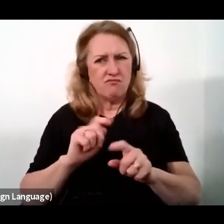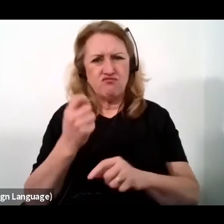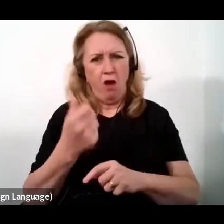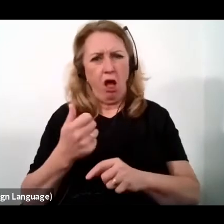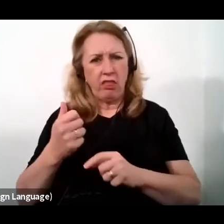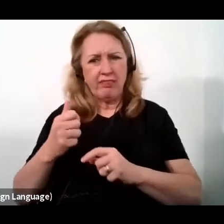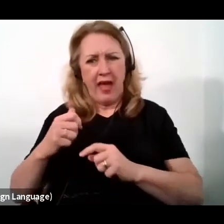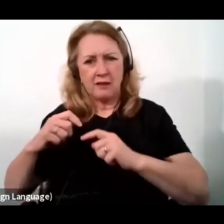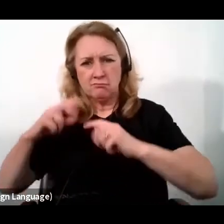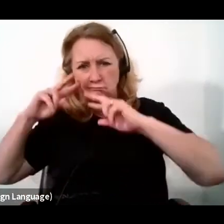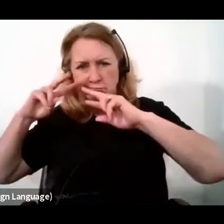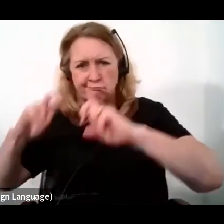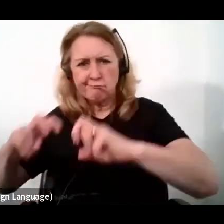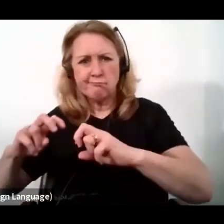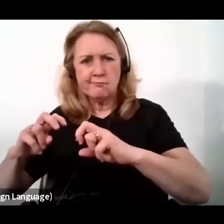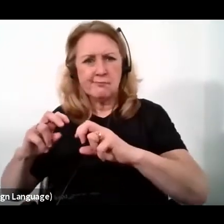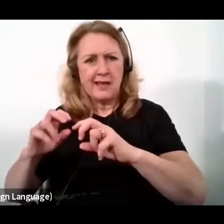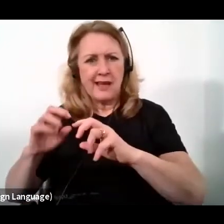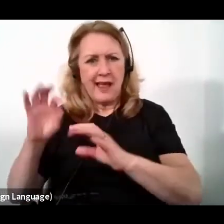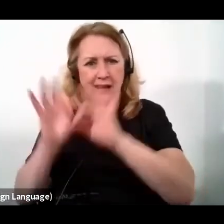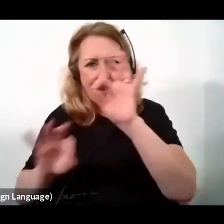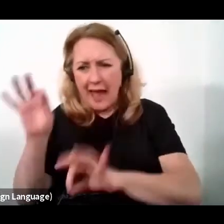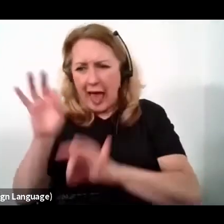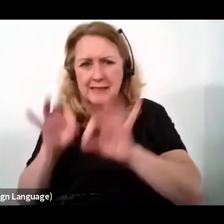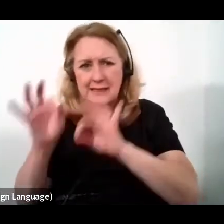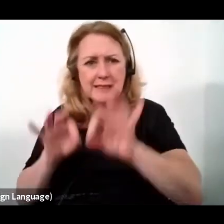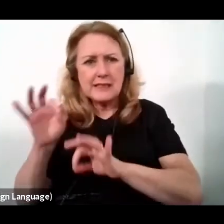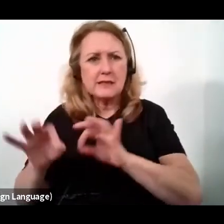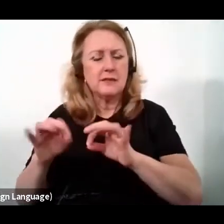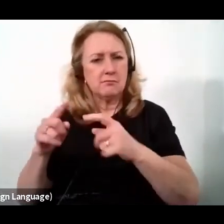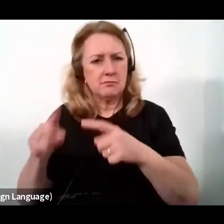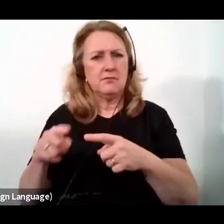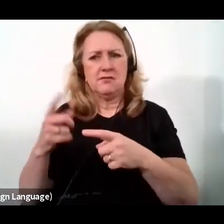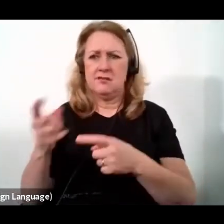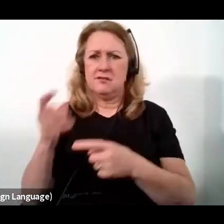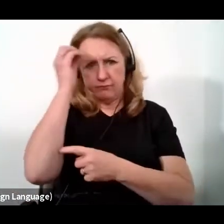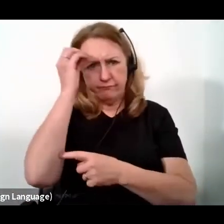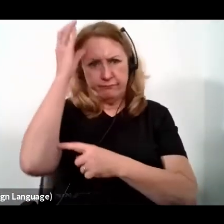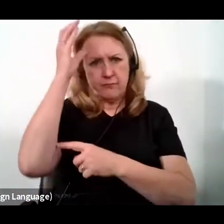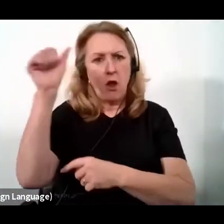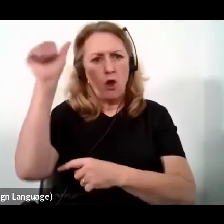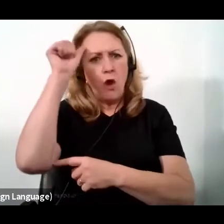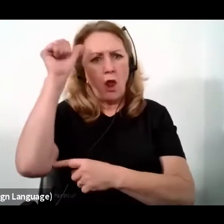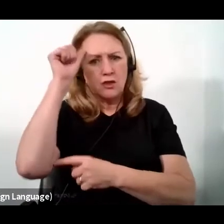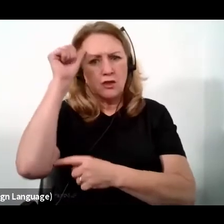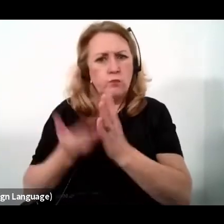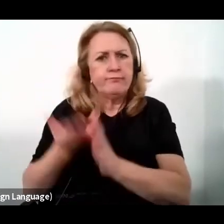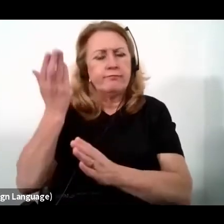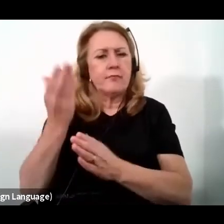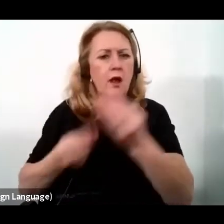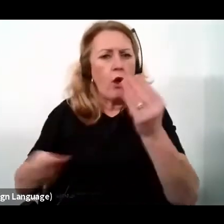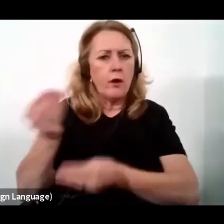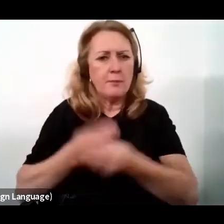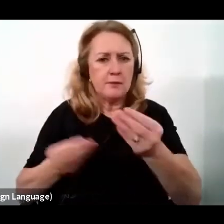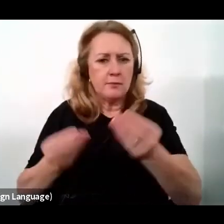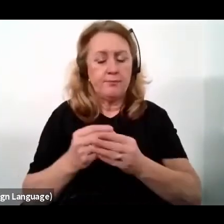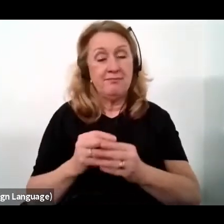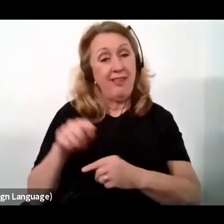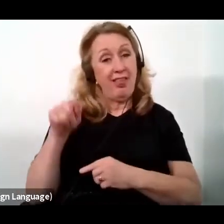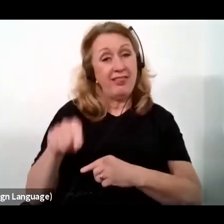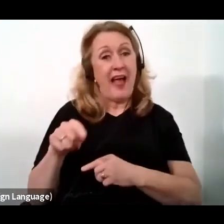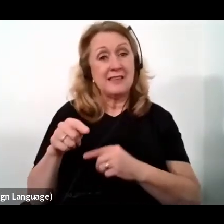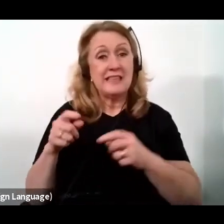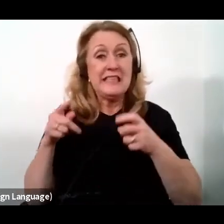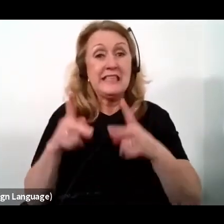and thinking that is needed to succeed in knowledge intensive economies. That system